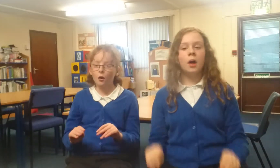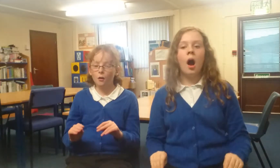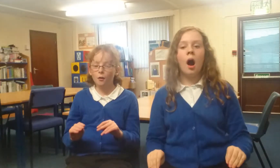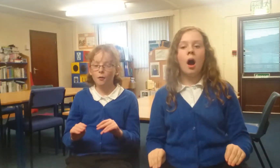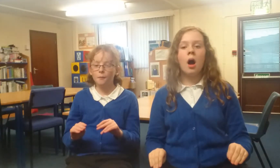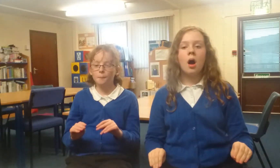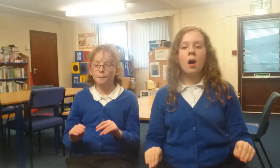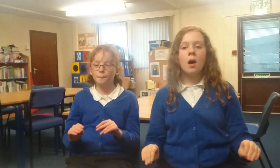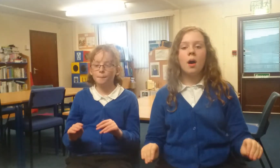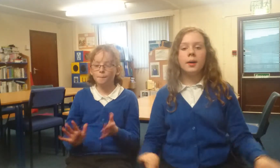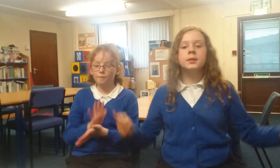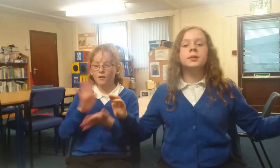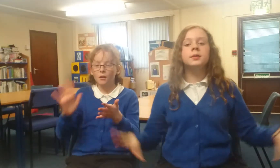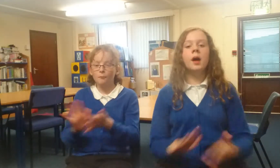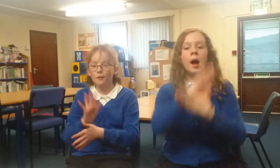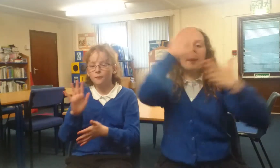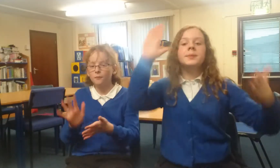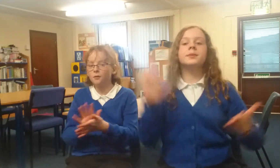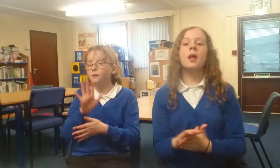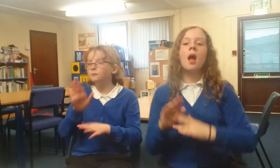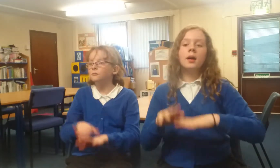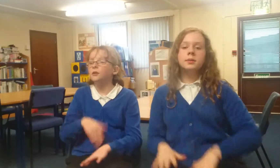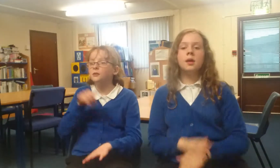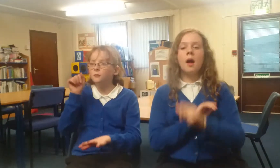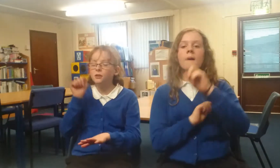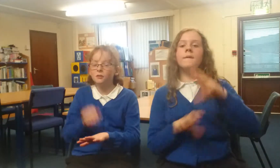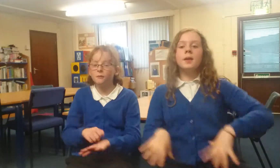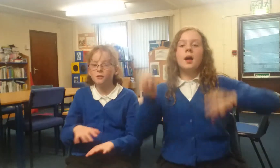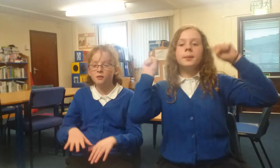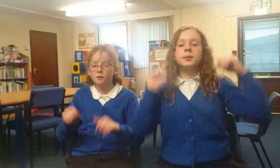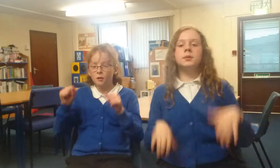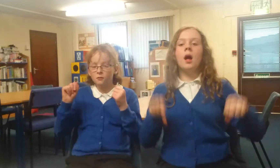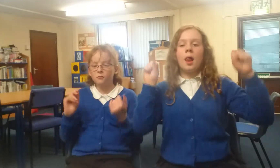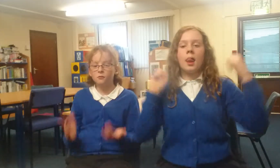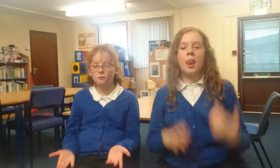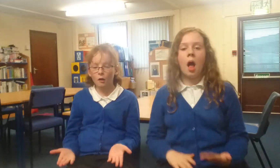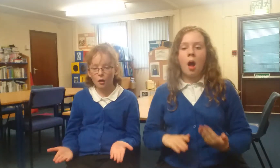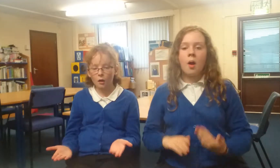Get your merry Christmas started now